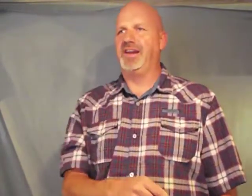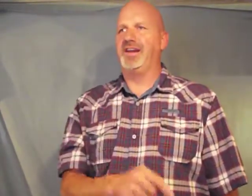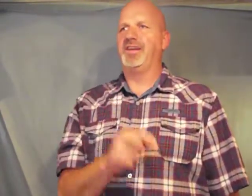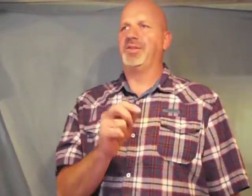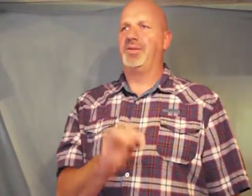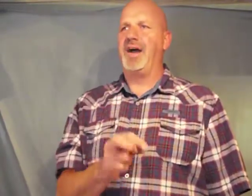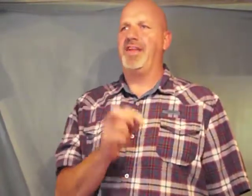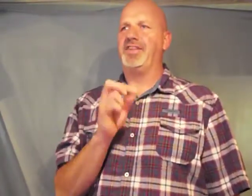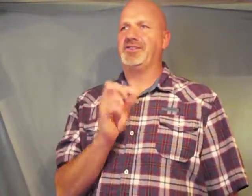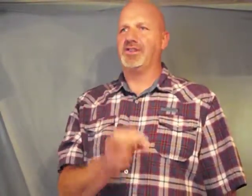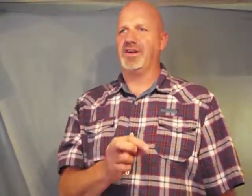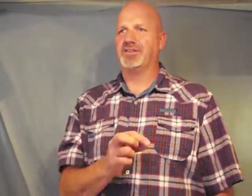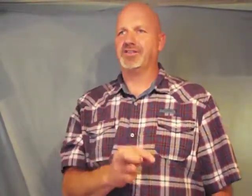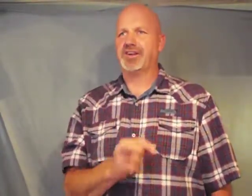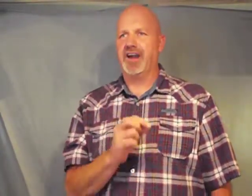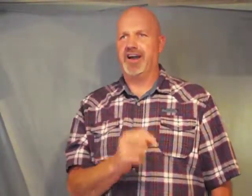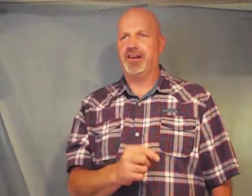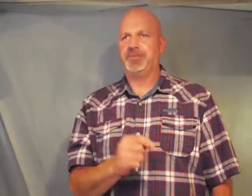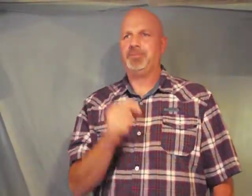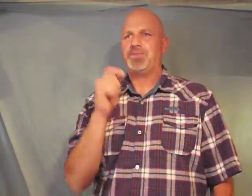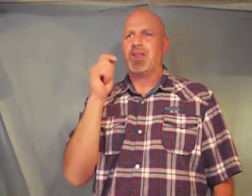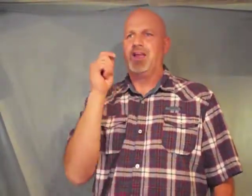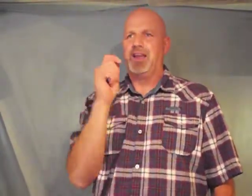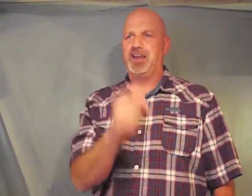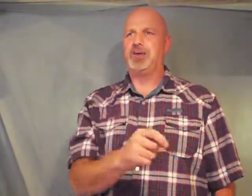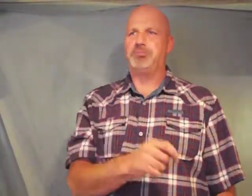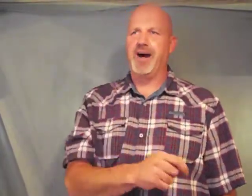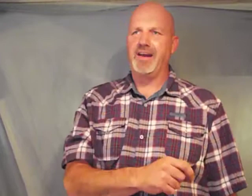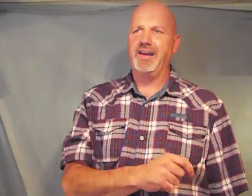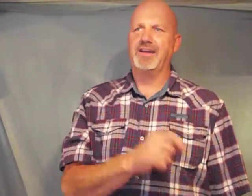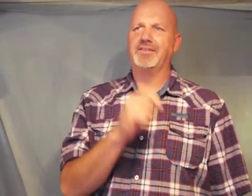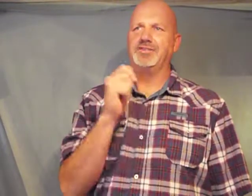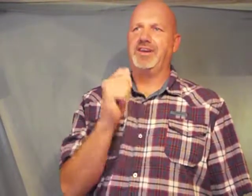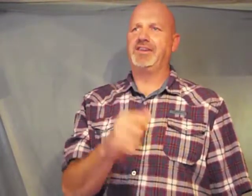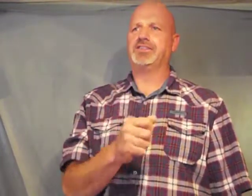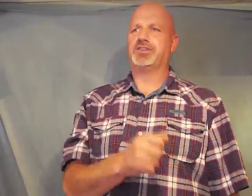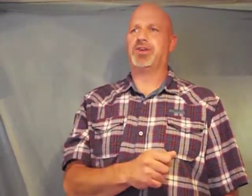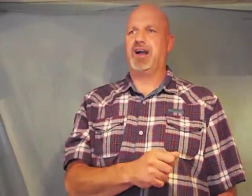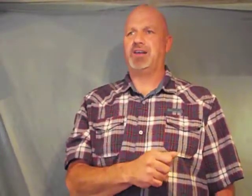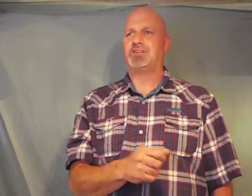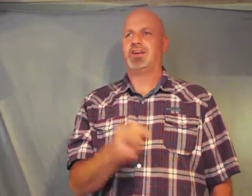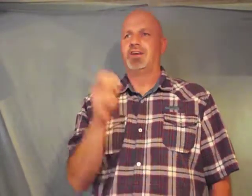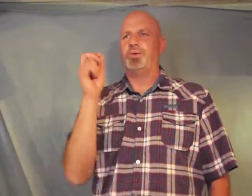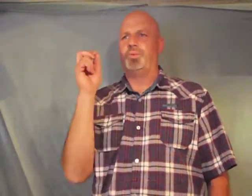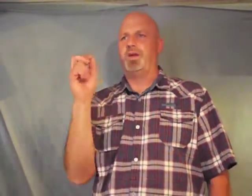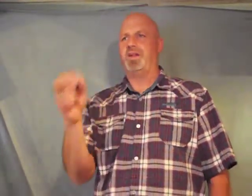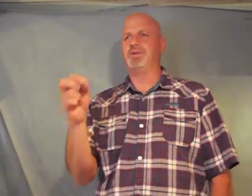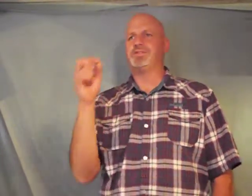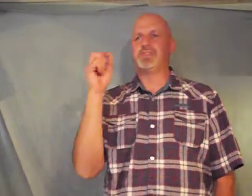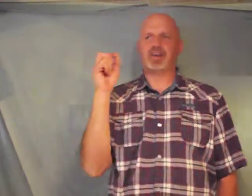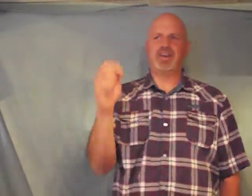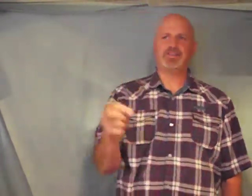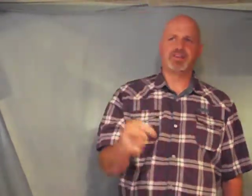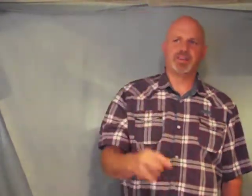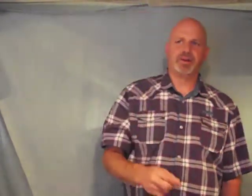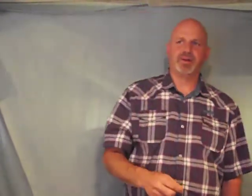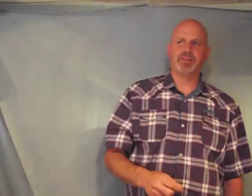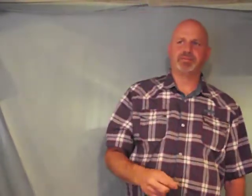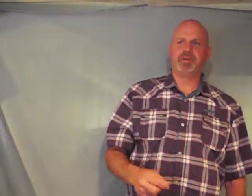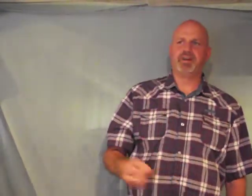throughout the church God in the body of Jesus Christ we lose the gifts of the Holy Spirit